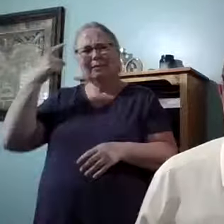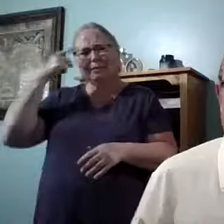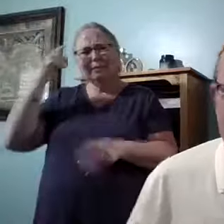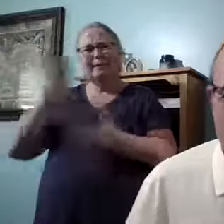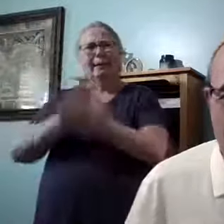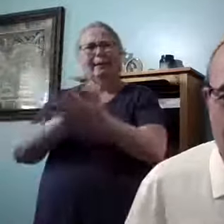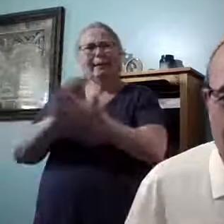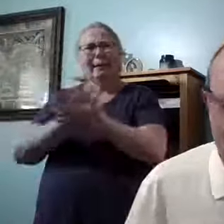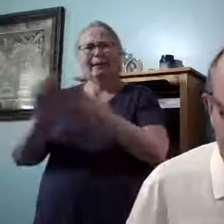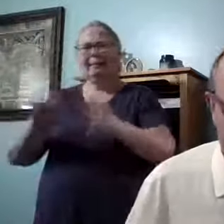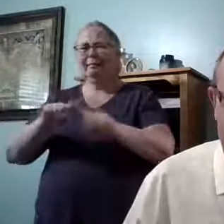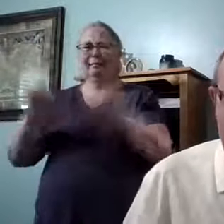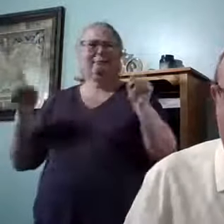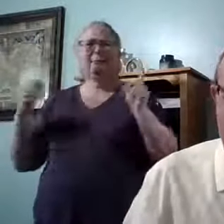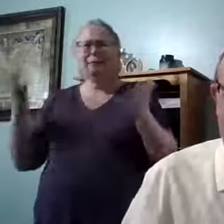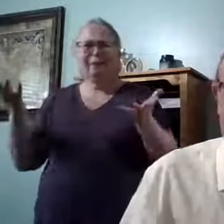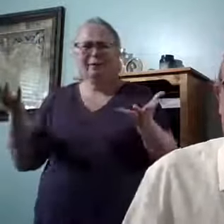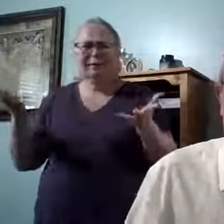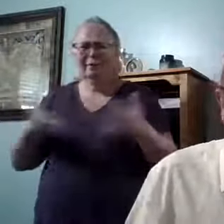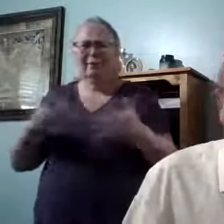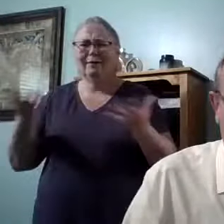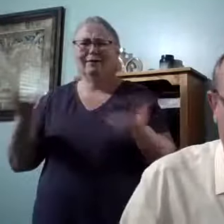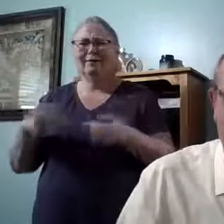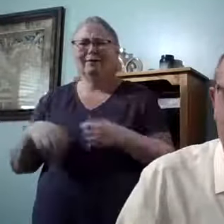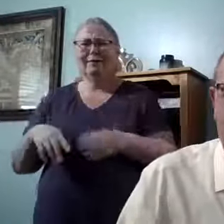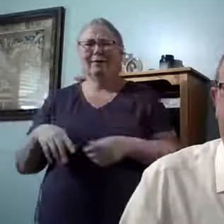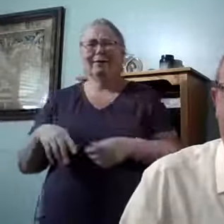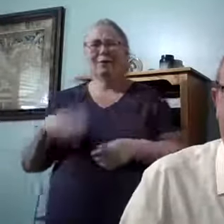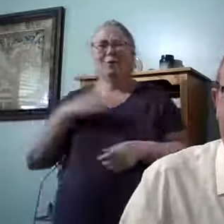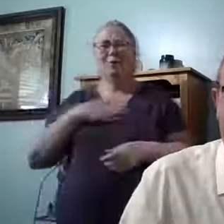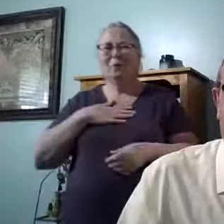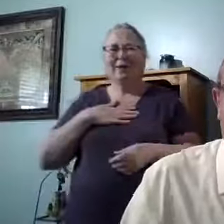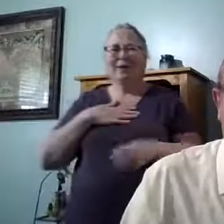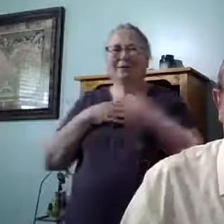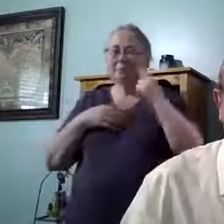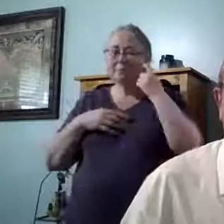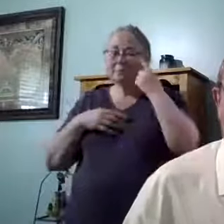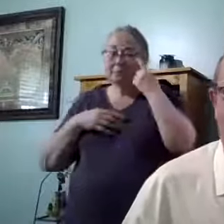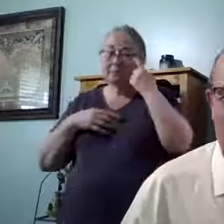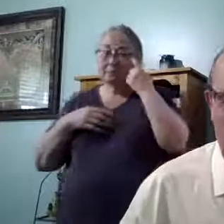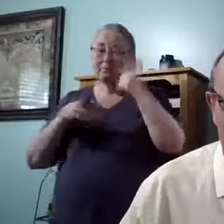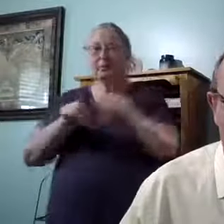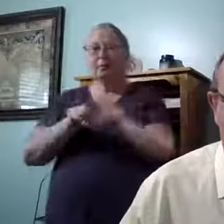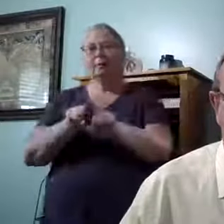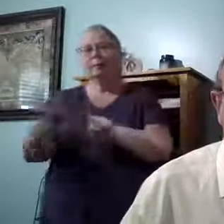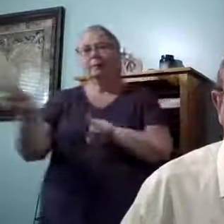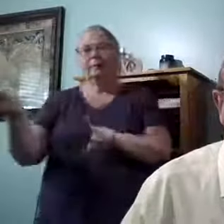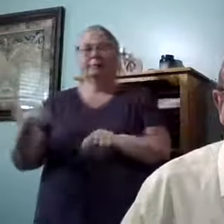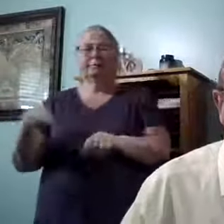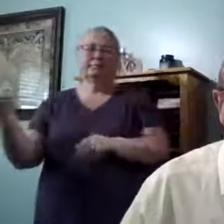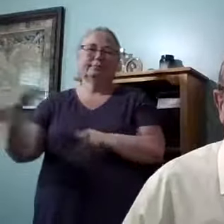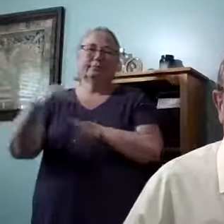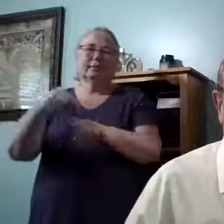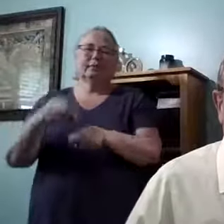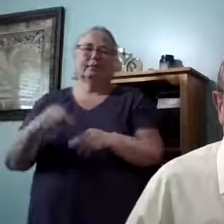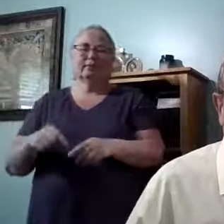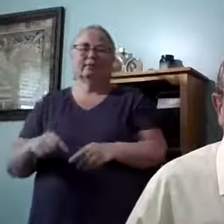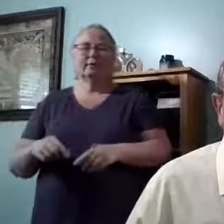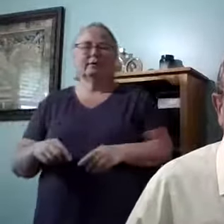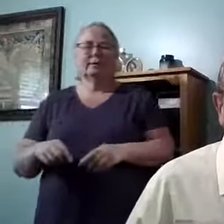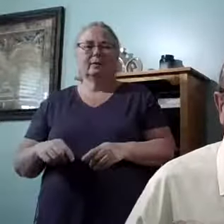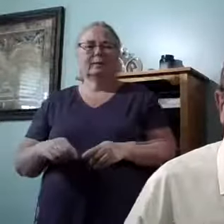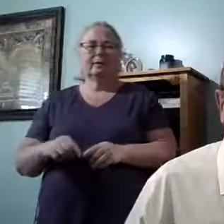Clean the mask. Get a different mask. Oh my, I better get off that bandwagon. But